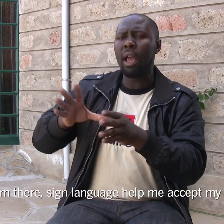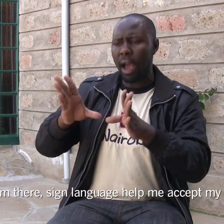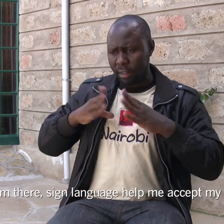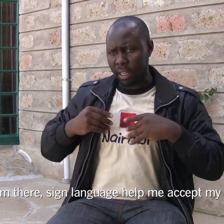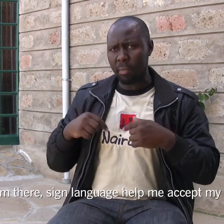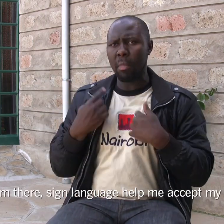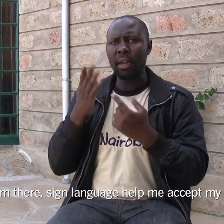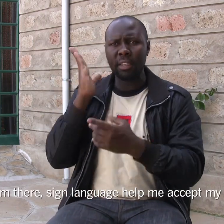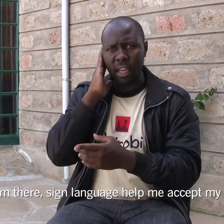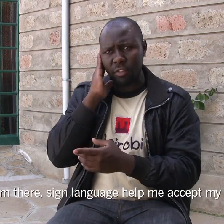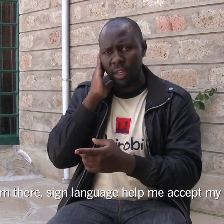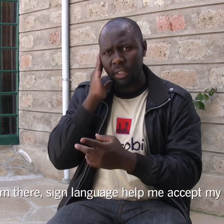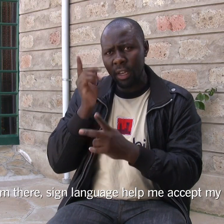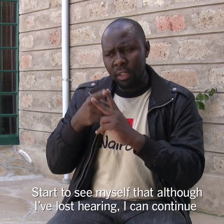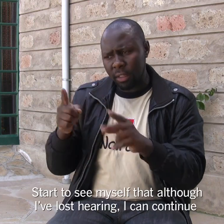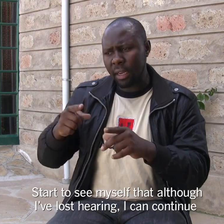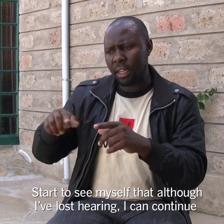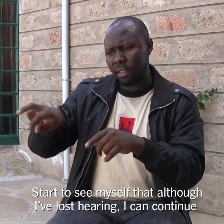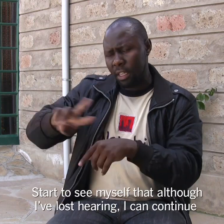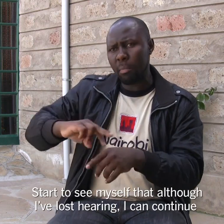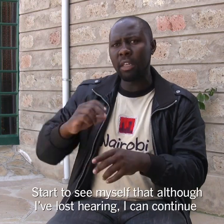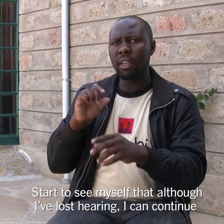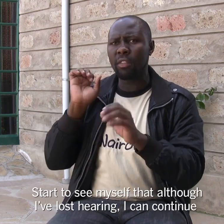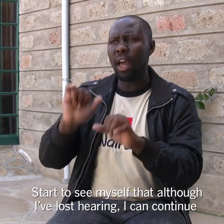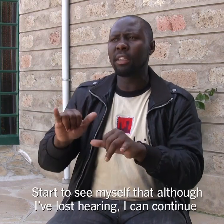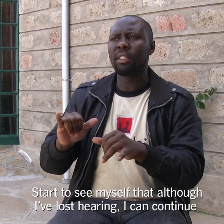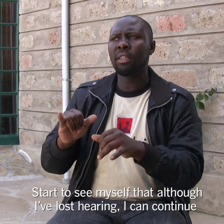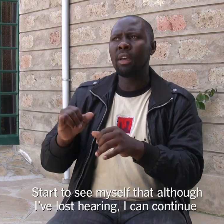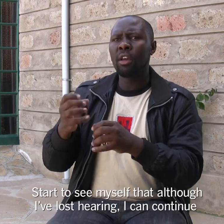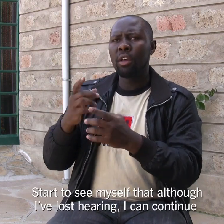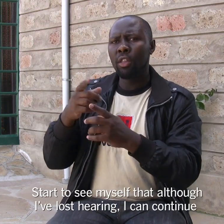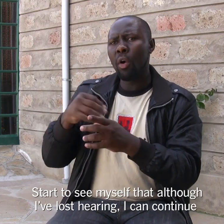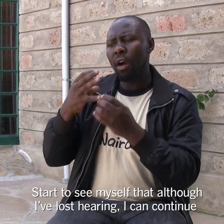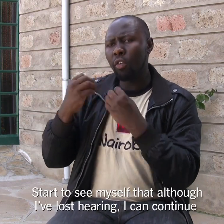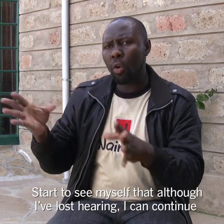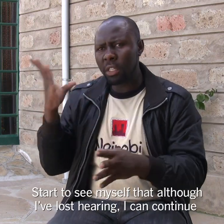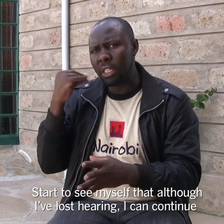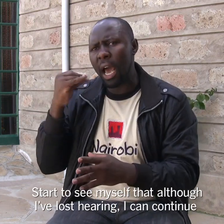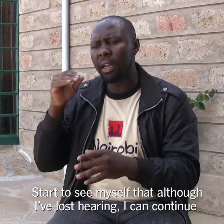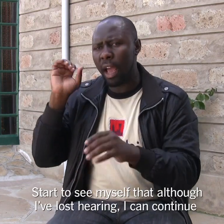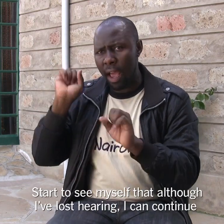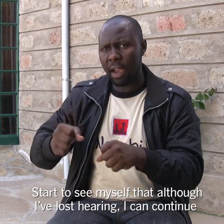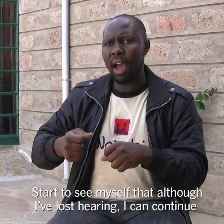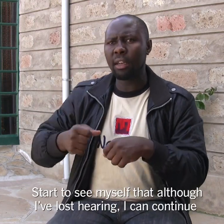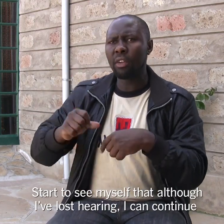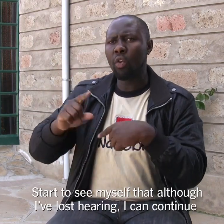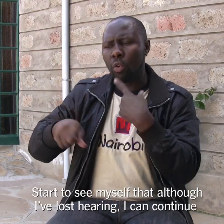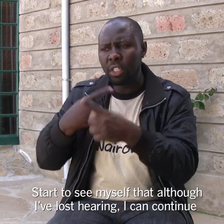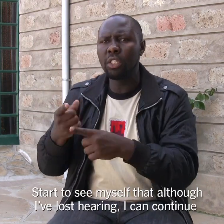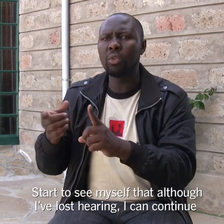accept my deafness. I started seeing myself that though I have lost hearing, I can continue